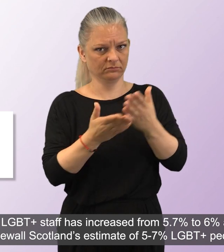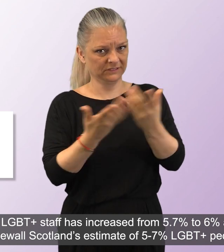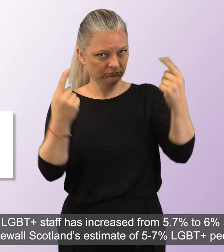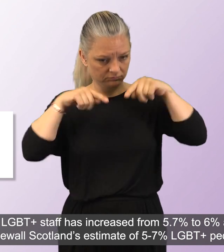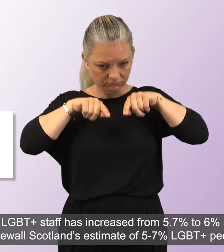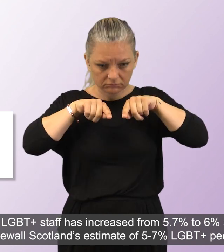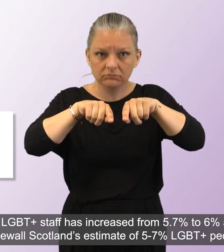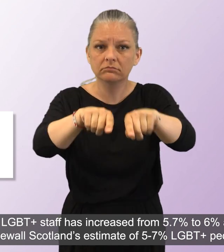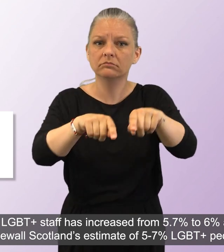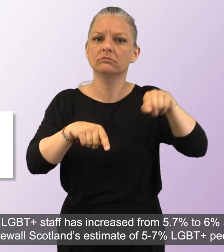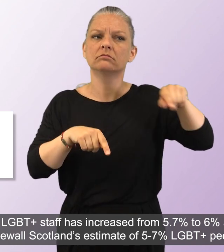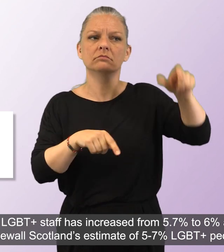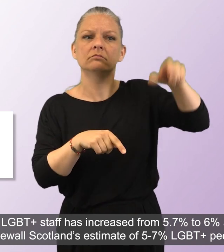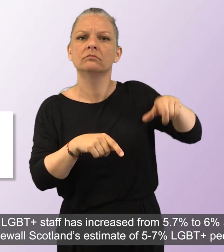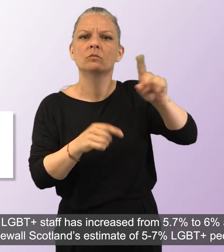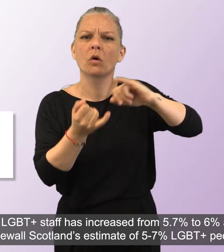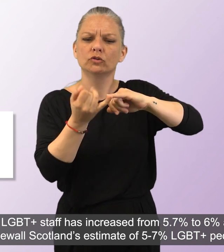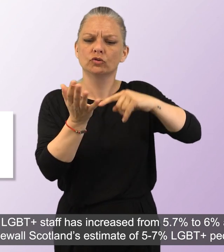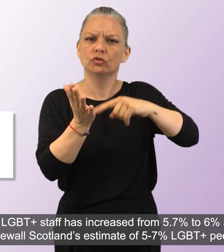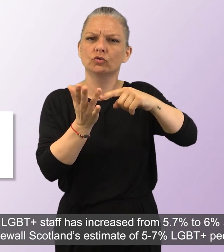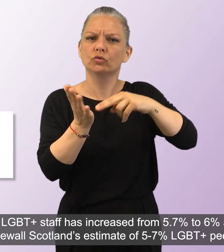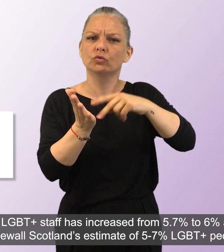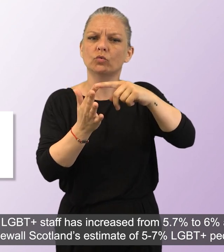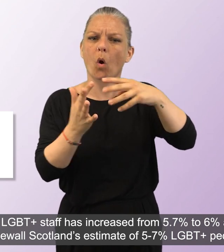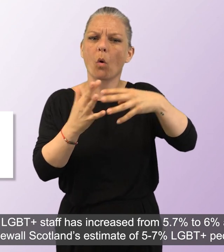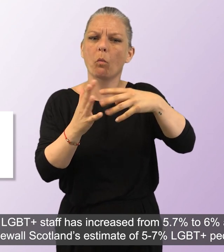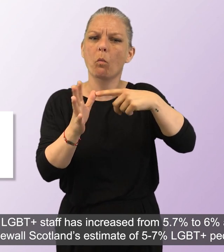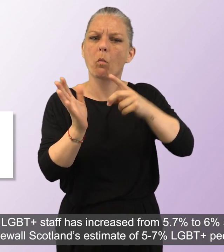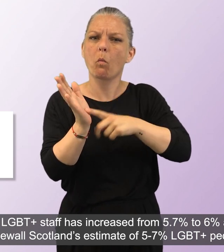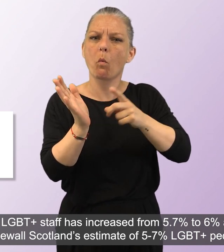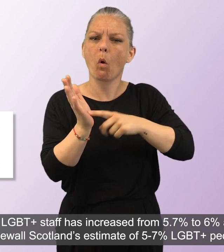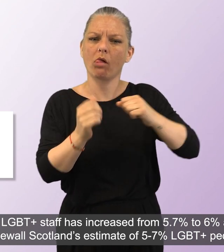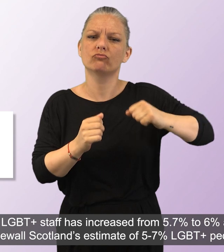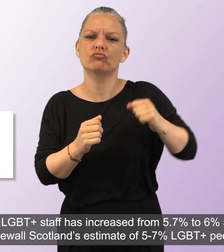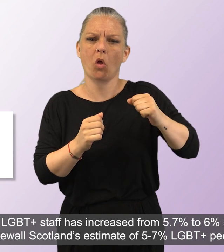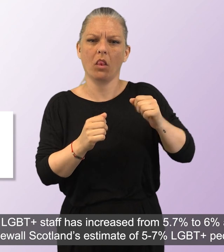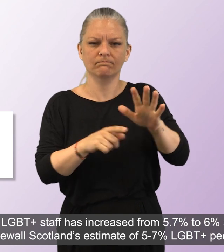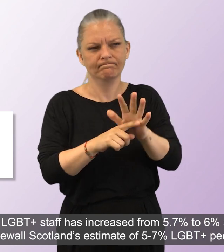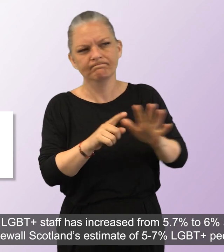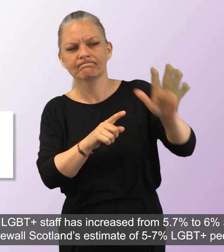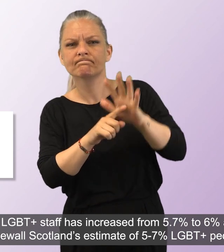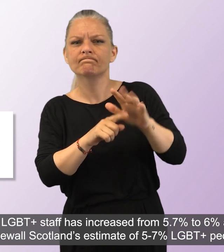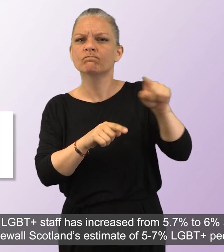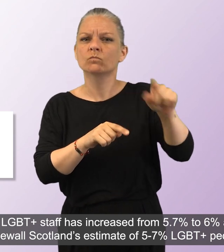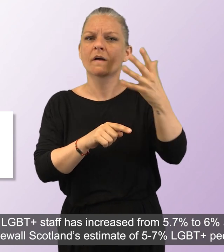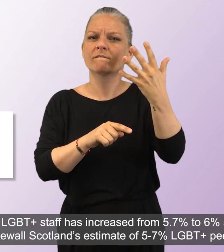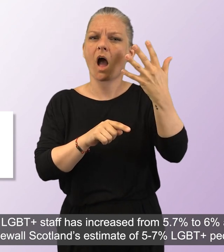is in line with Stonewall Scotland's estimate of 5-7% LGBT plus people.